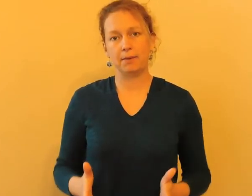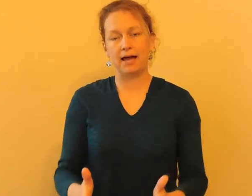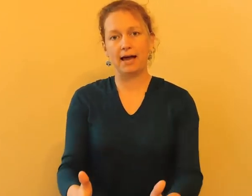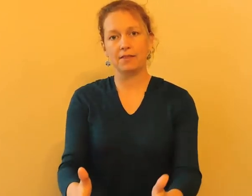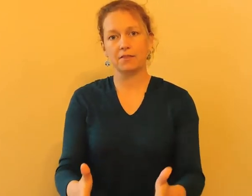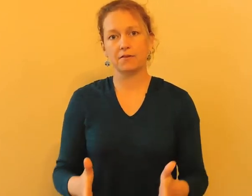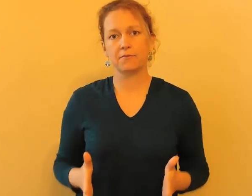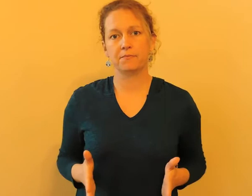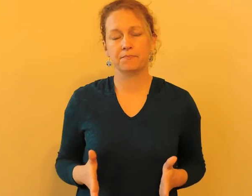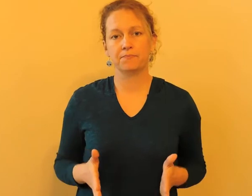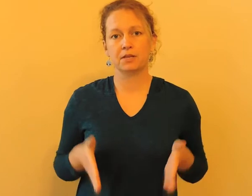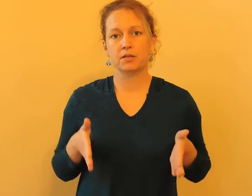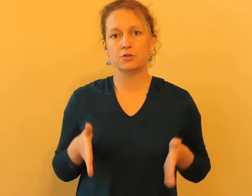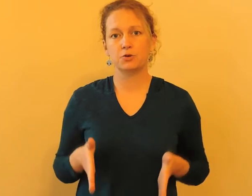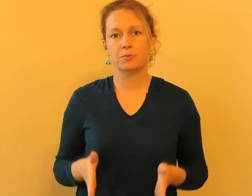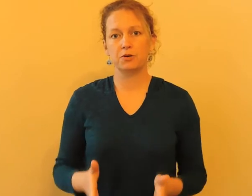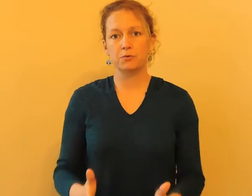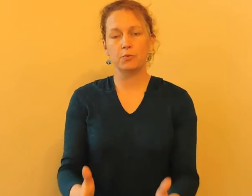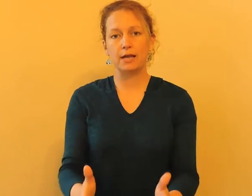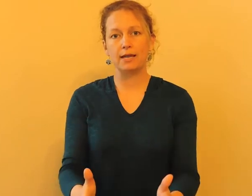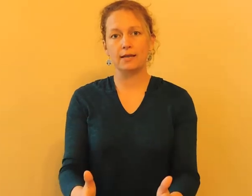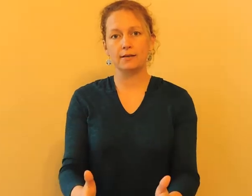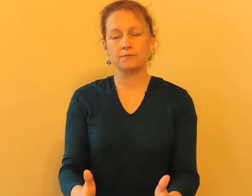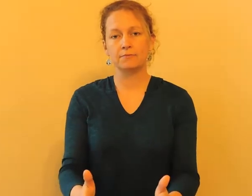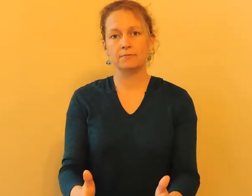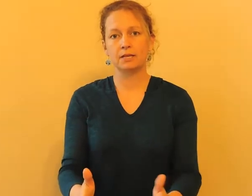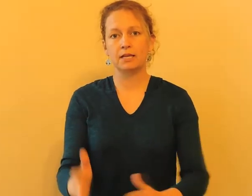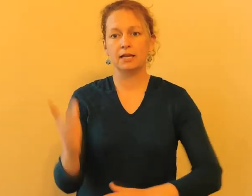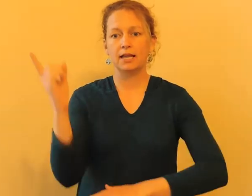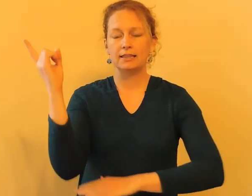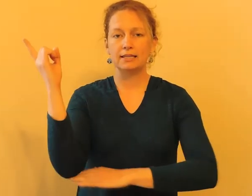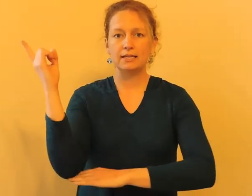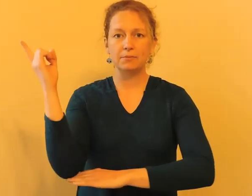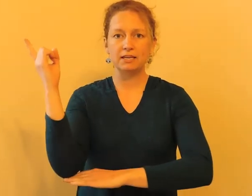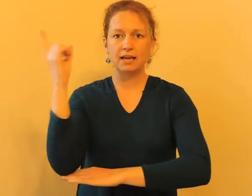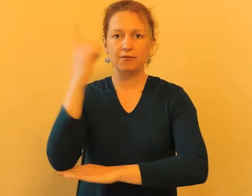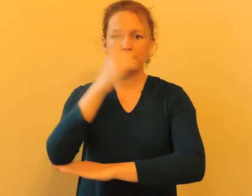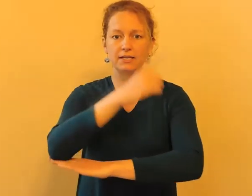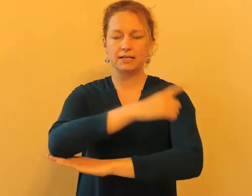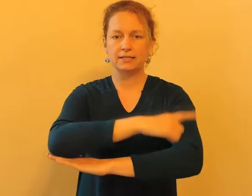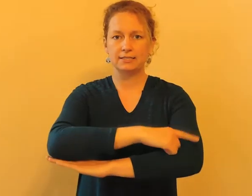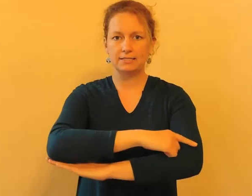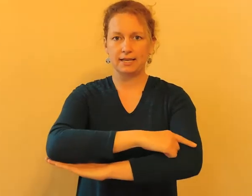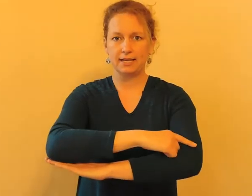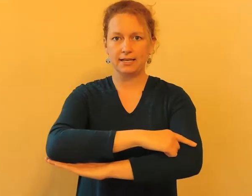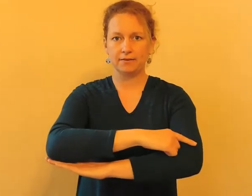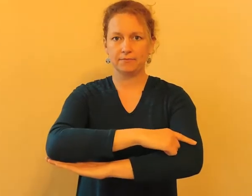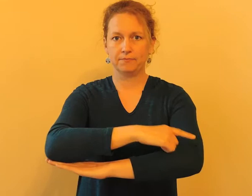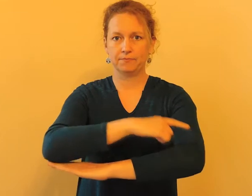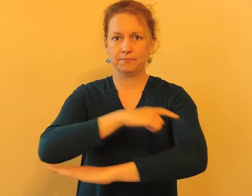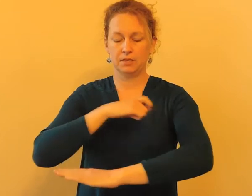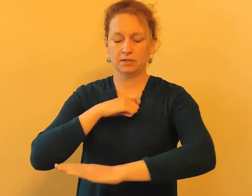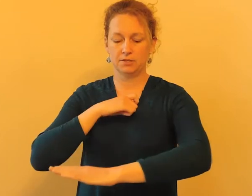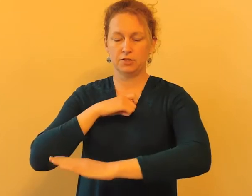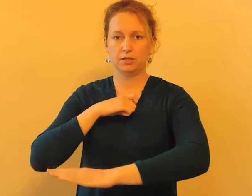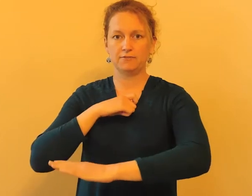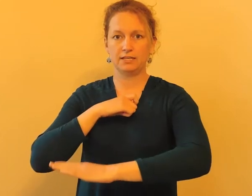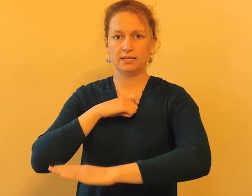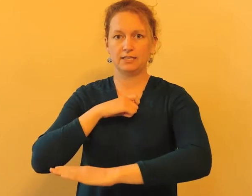path. Show me your way, and lead me every day. So your left hand,